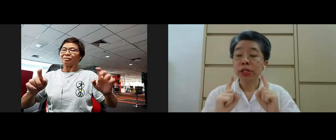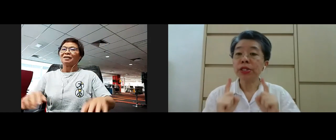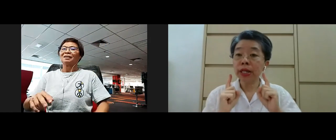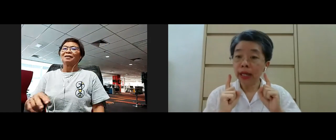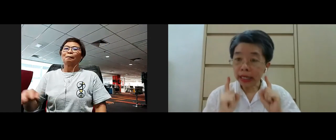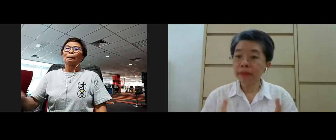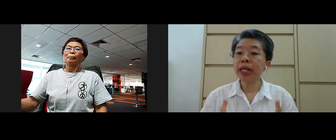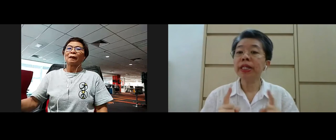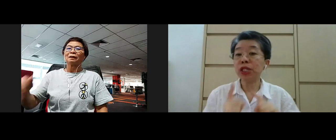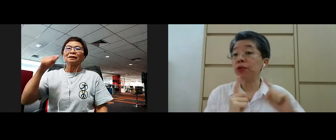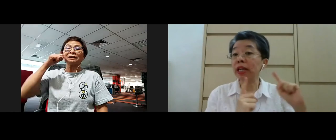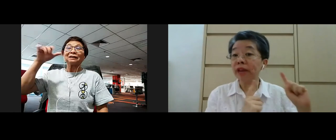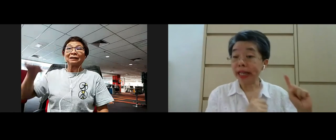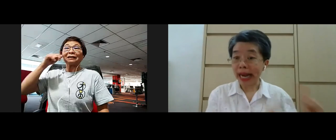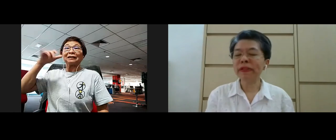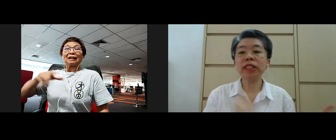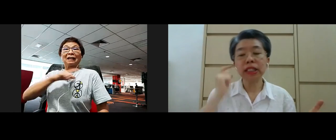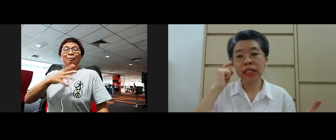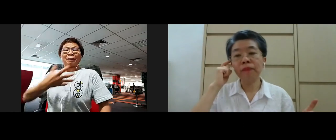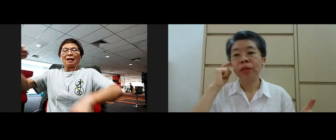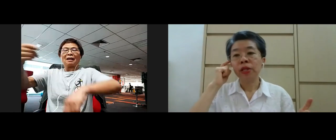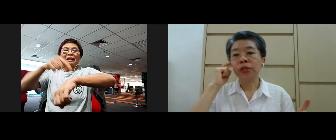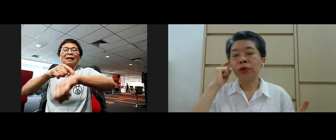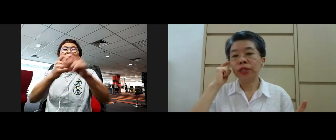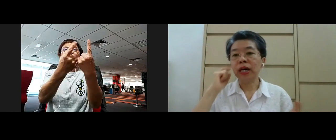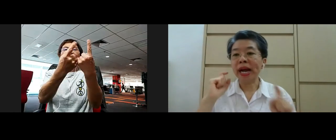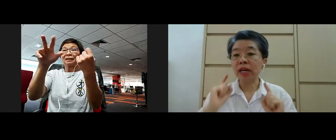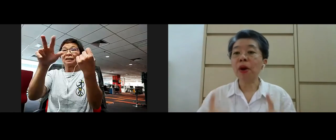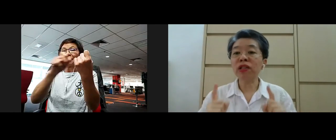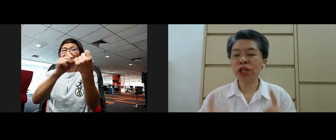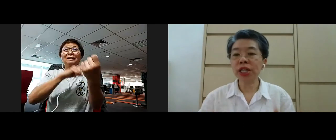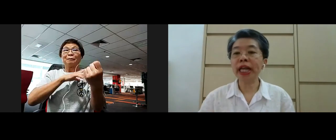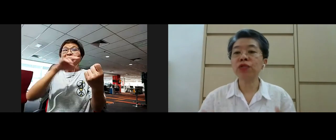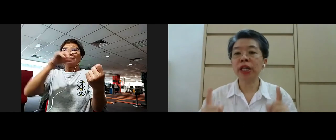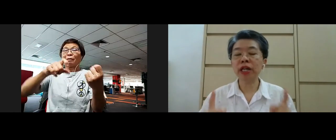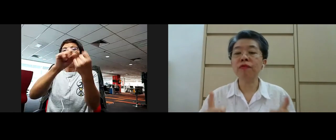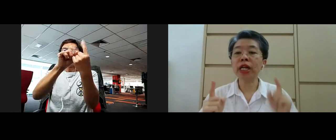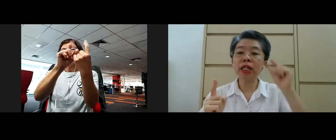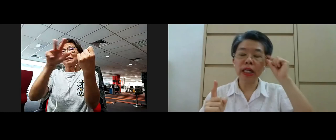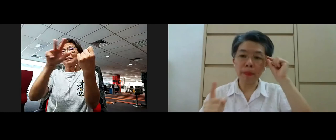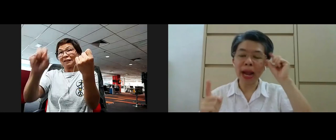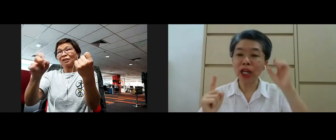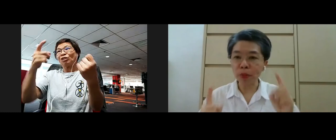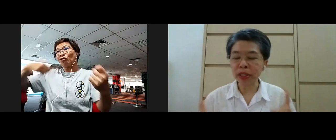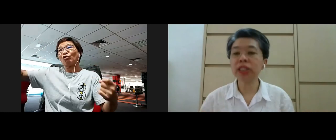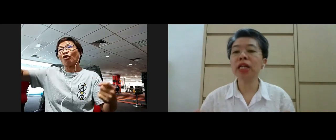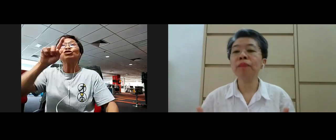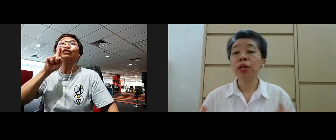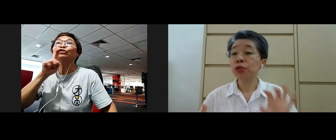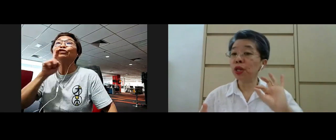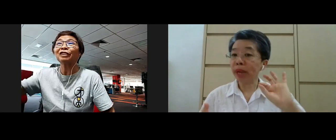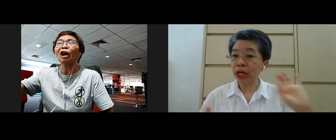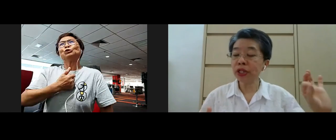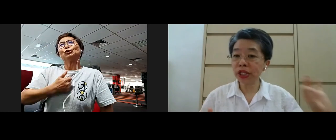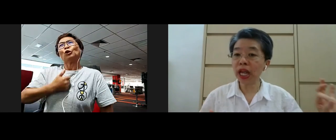sister Libby needs to leave at 11.30 so my apologies ahead to the hearing impact community